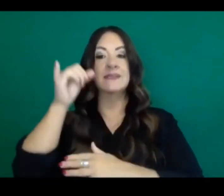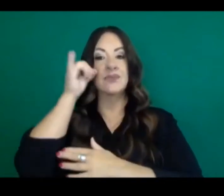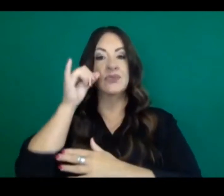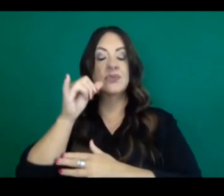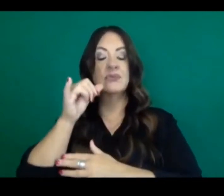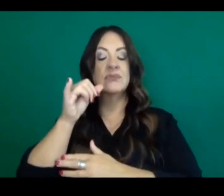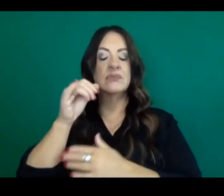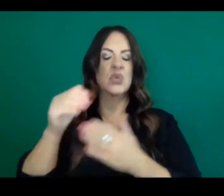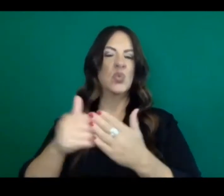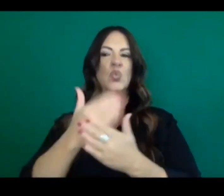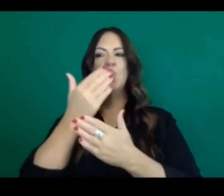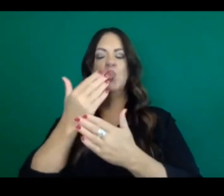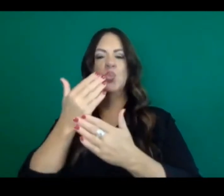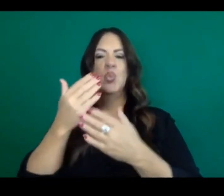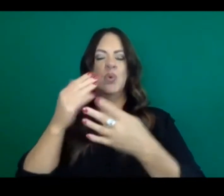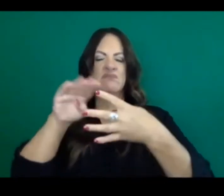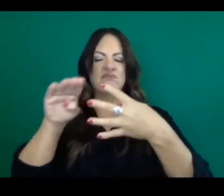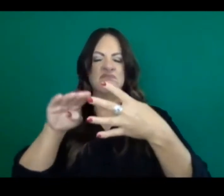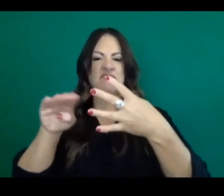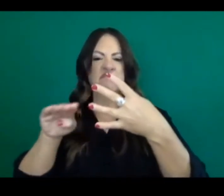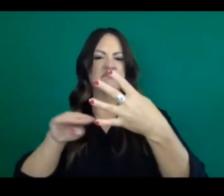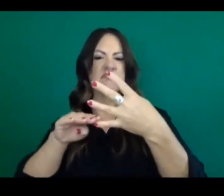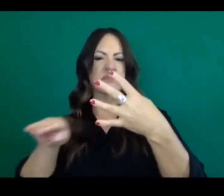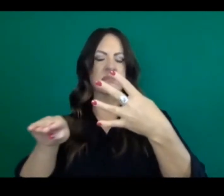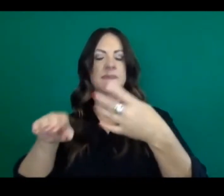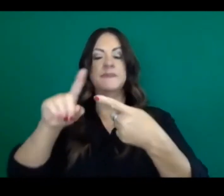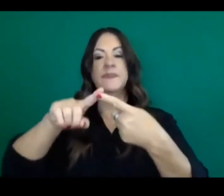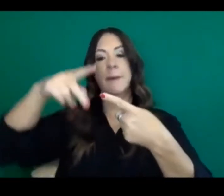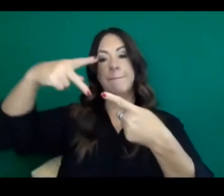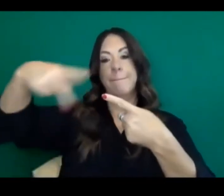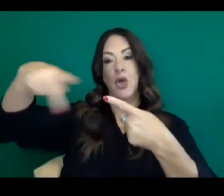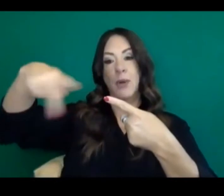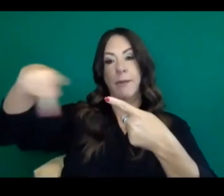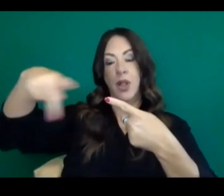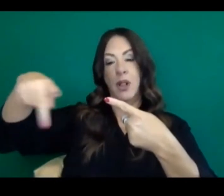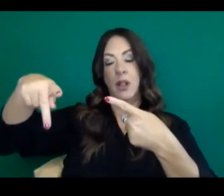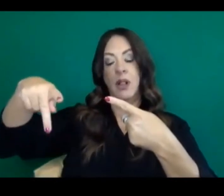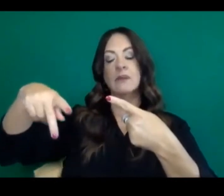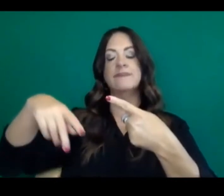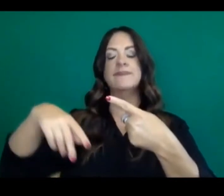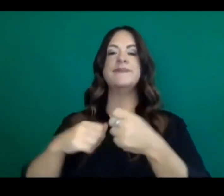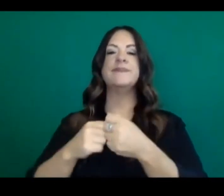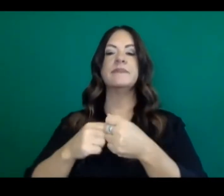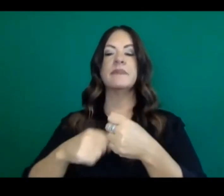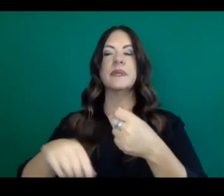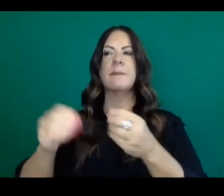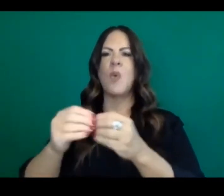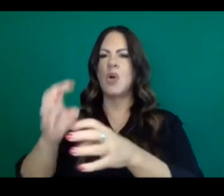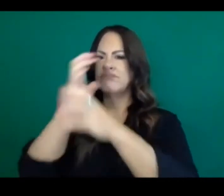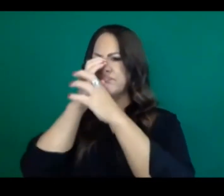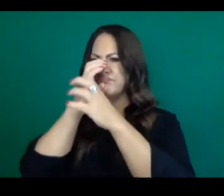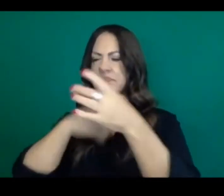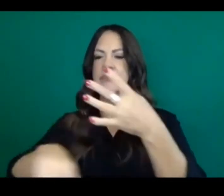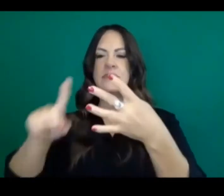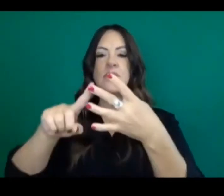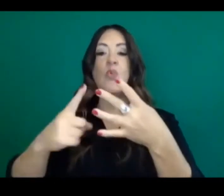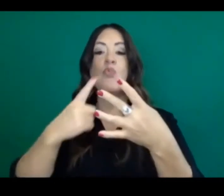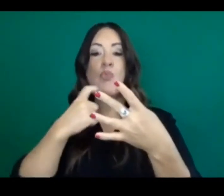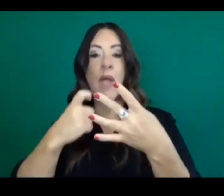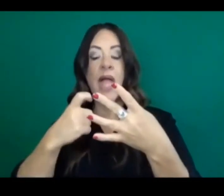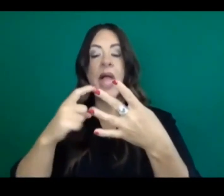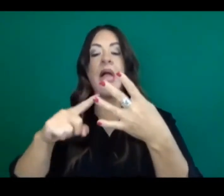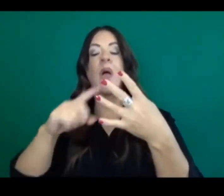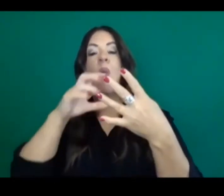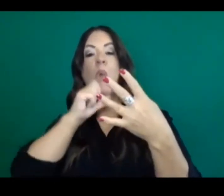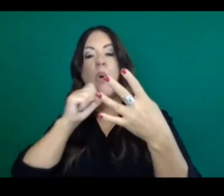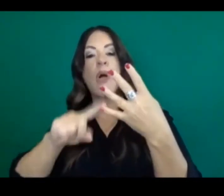flavors, four tiers, purple being the most stringent, or red, then orange, then yellow, all